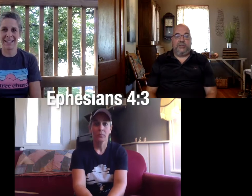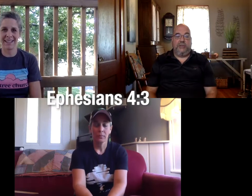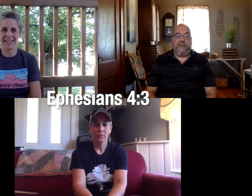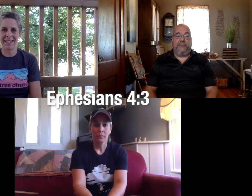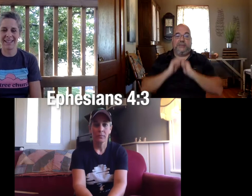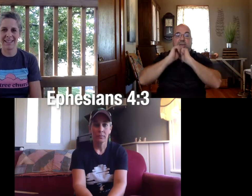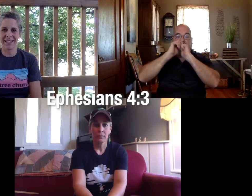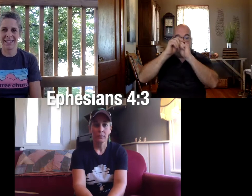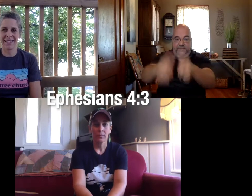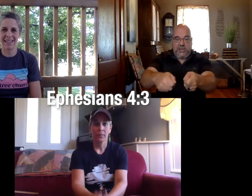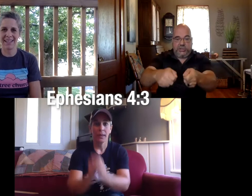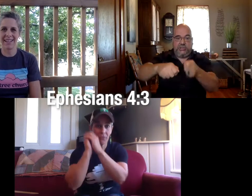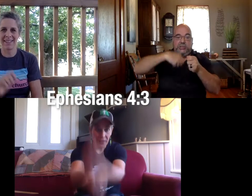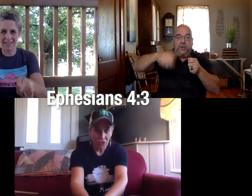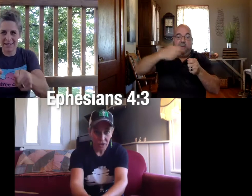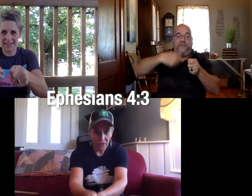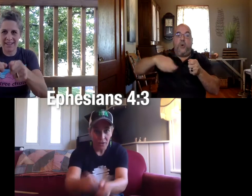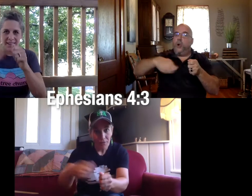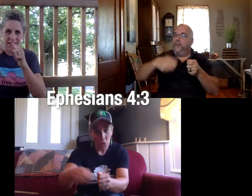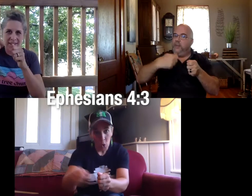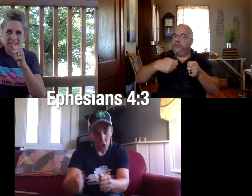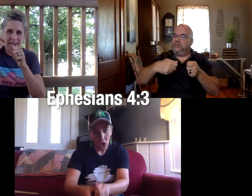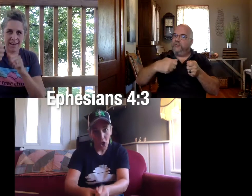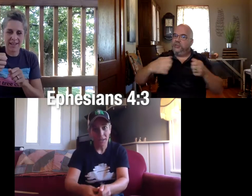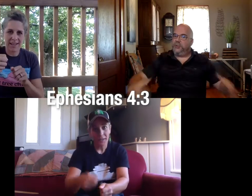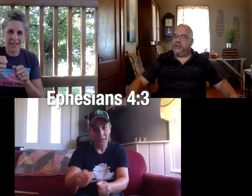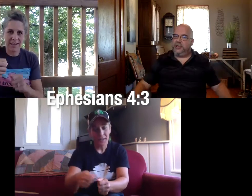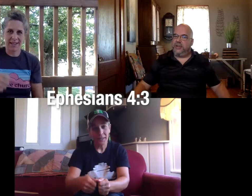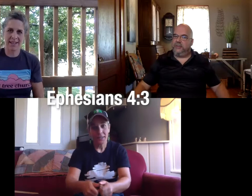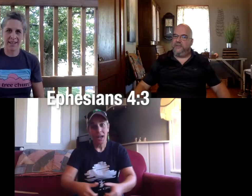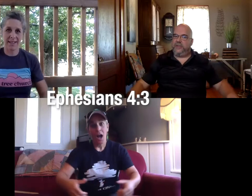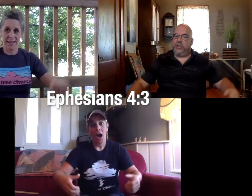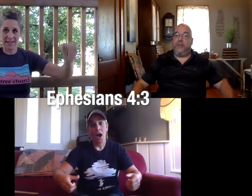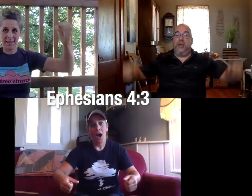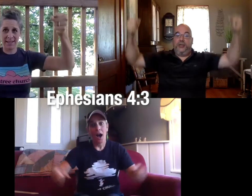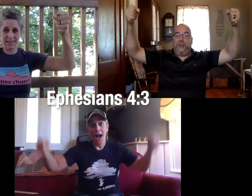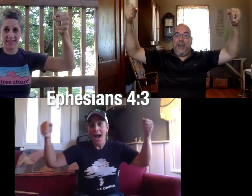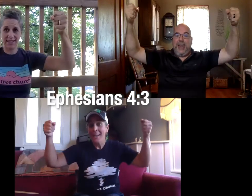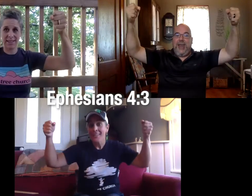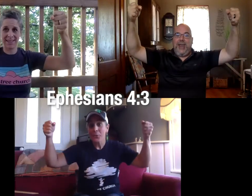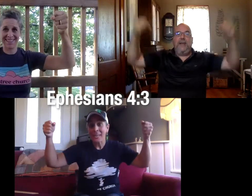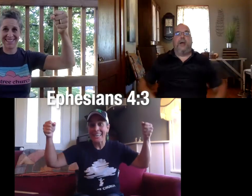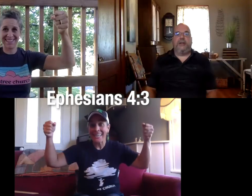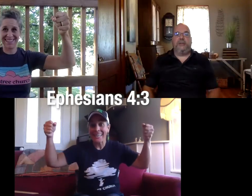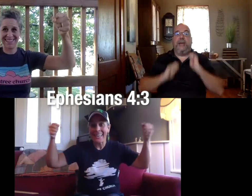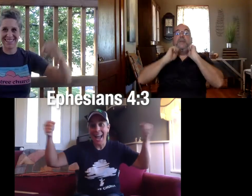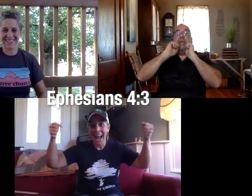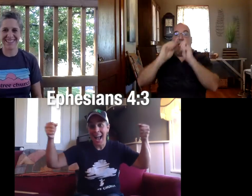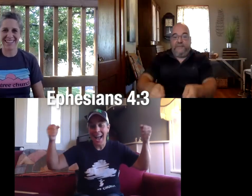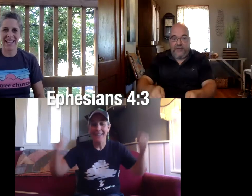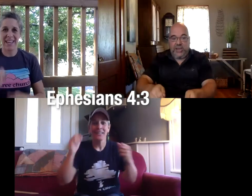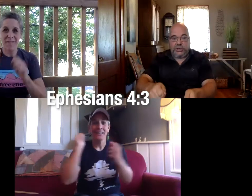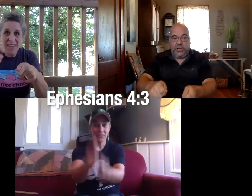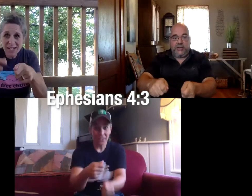fishing reference ephesians 4 but remember this is the first three so you get two fish up three all right do that